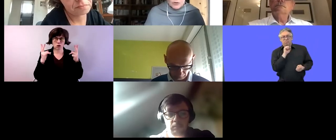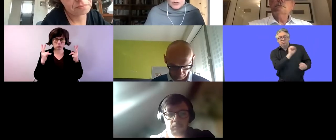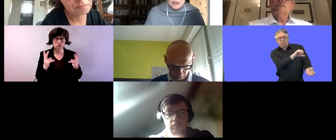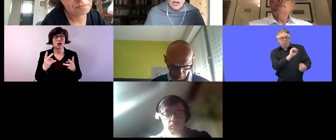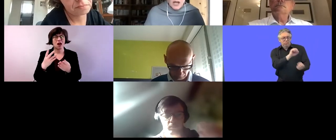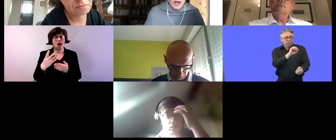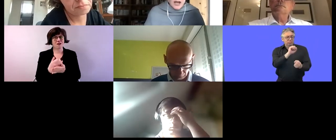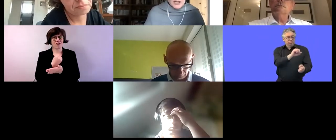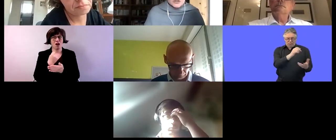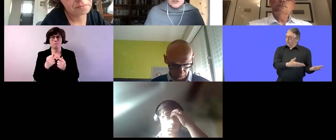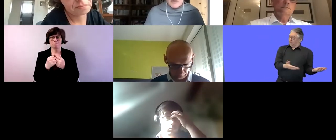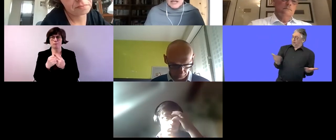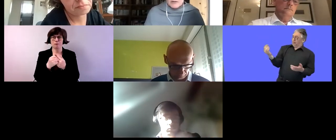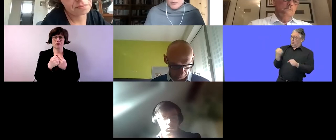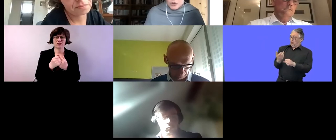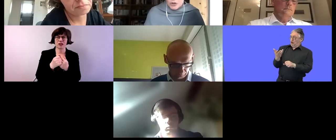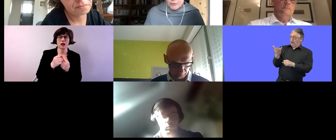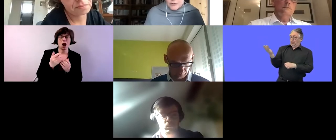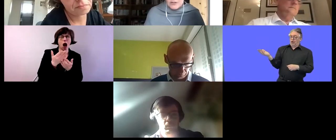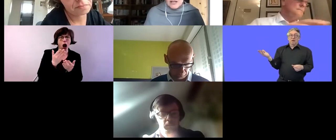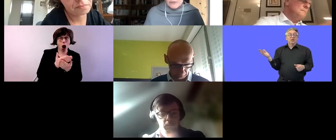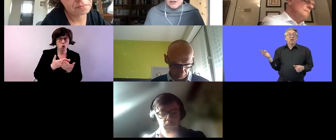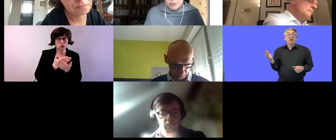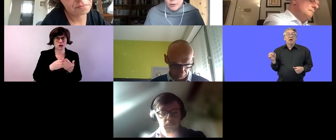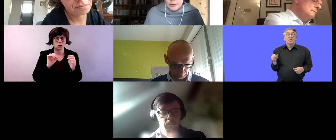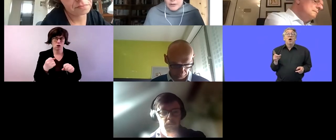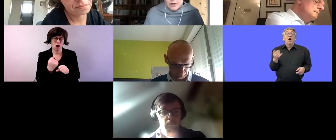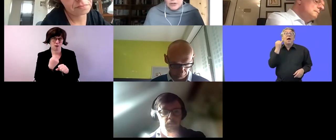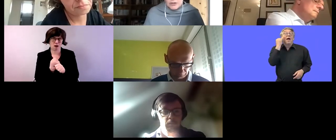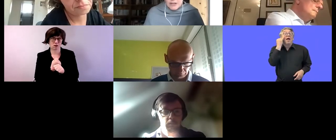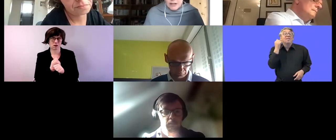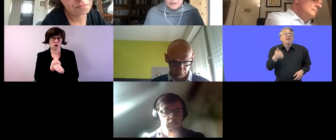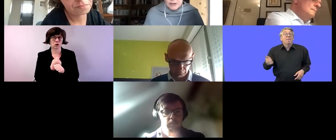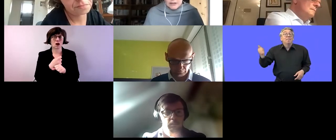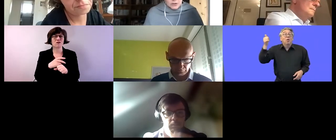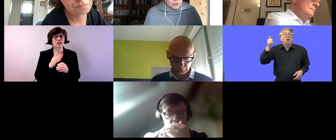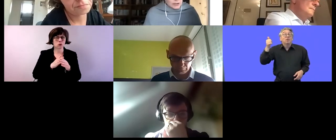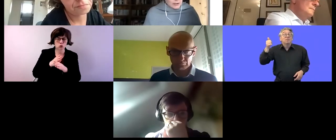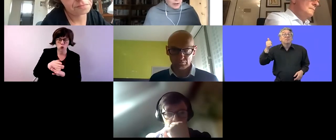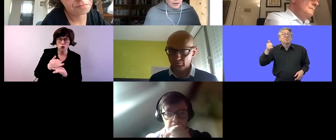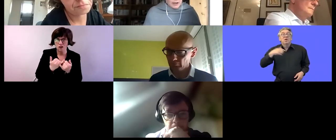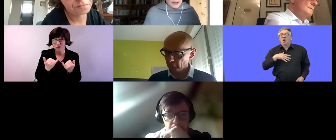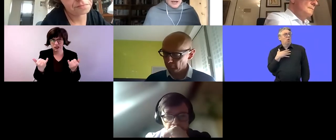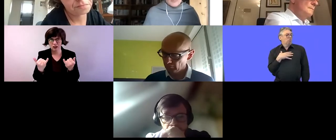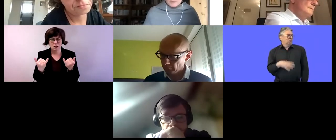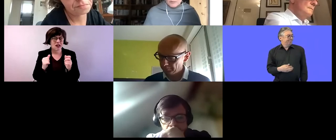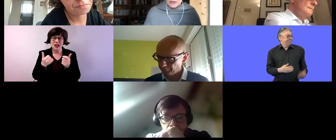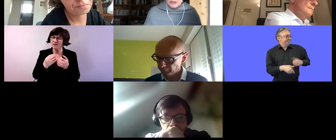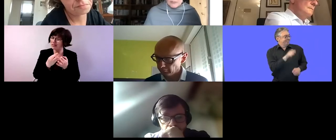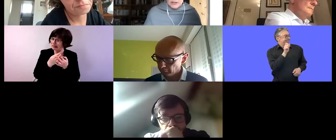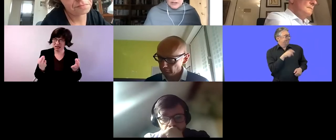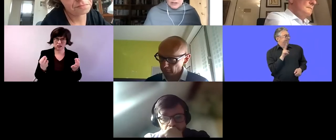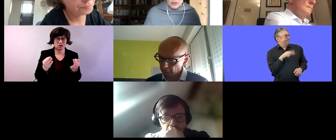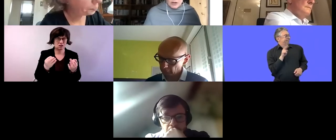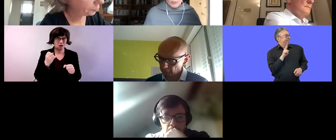opportunities uh it doesn't make much difference if the employers aren't themselves willing to to take on uh people with